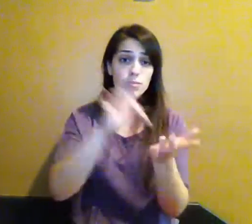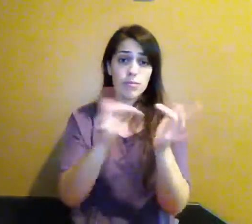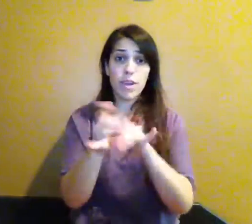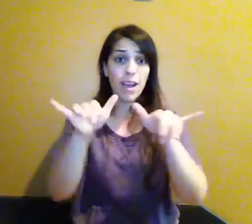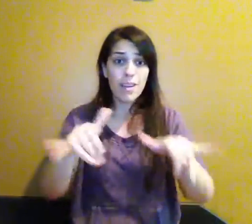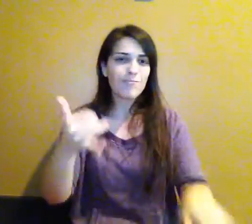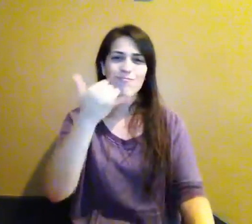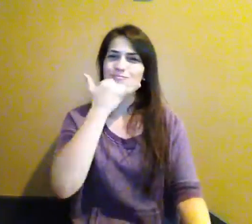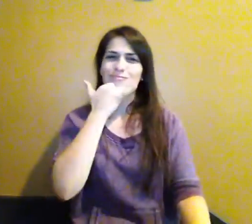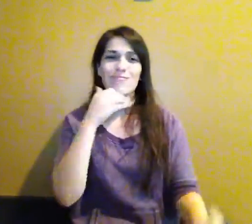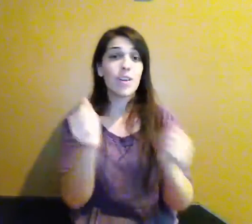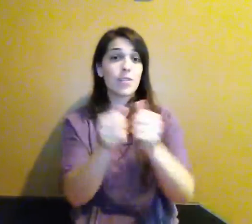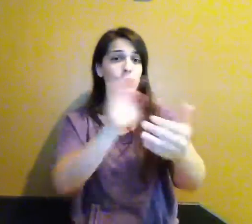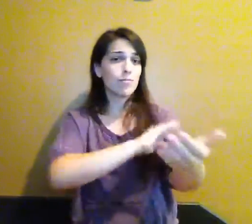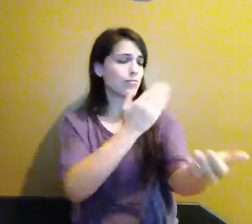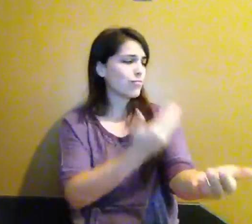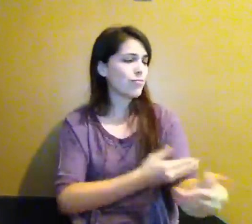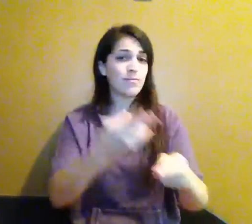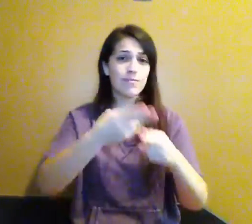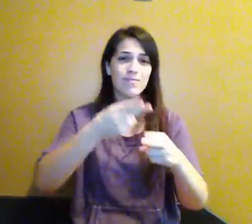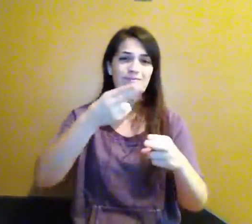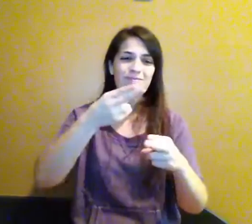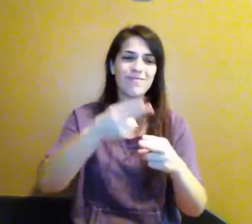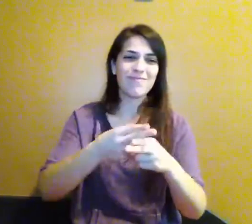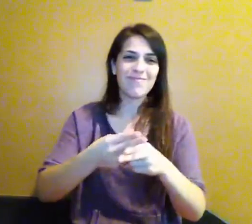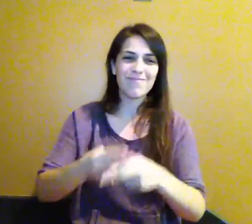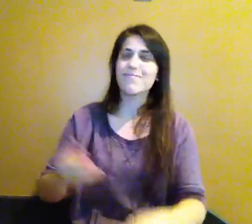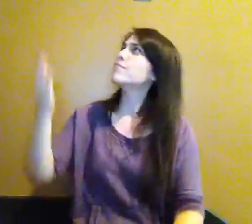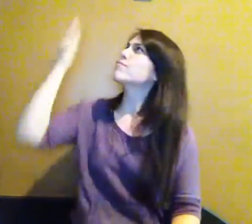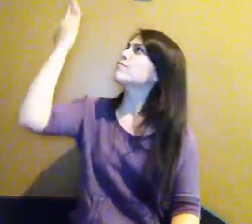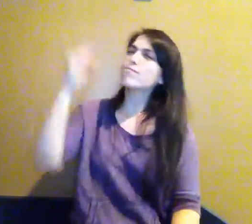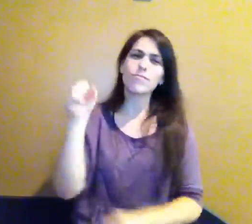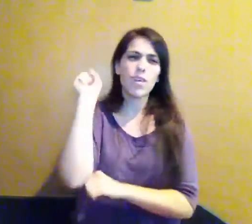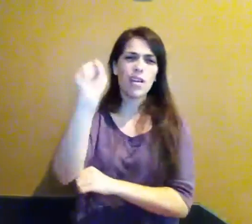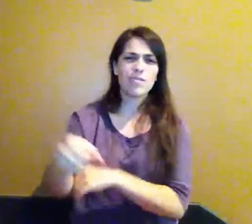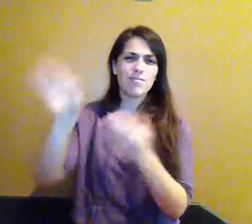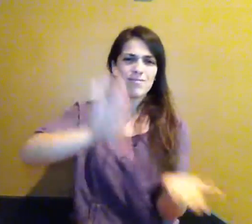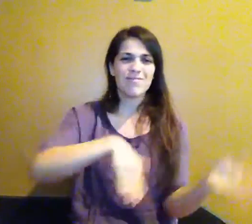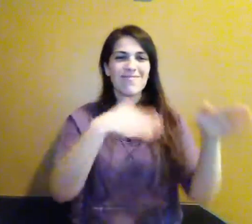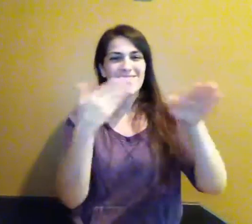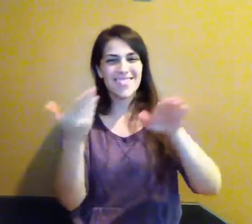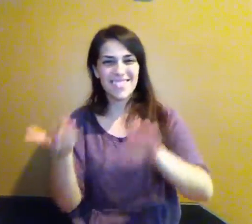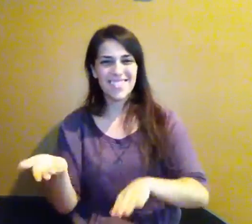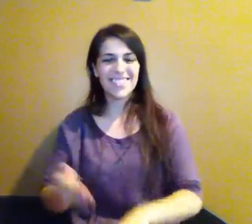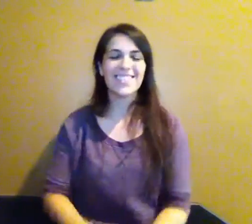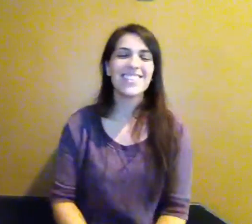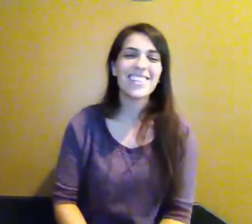not contain The power of His name Dead you overcame